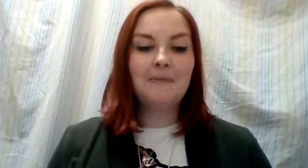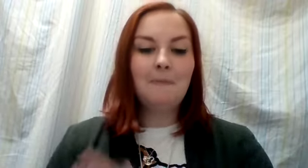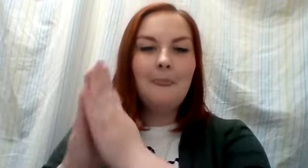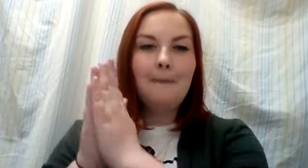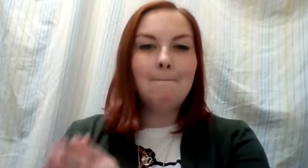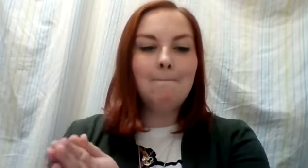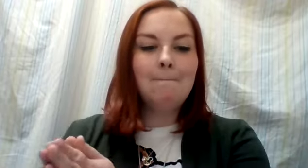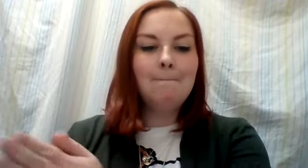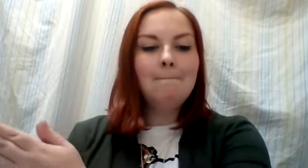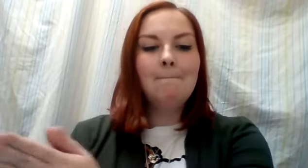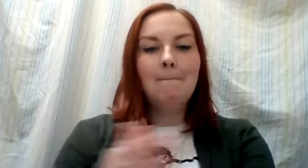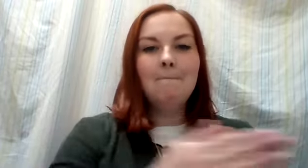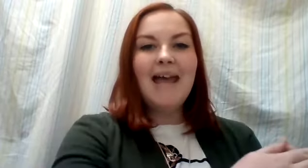m, mat.